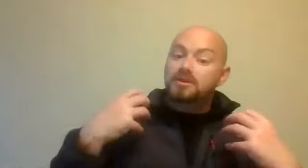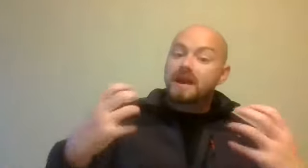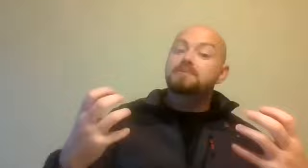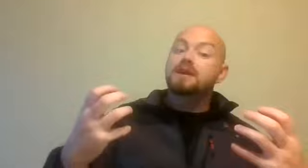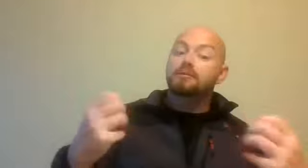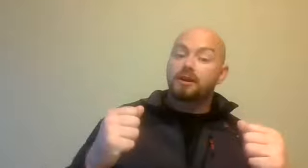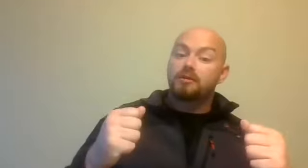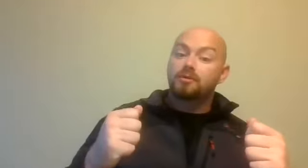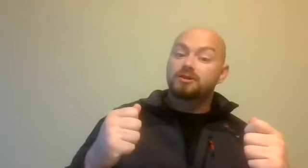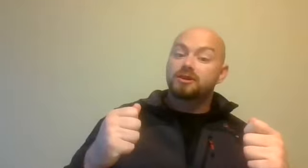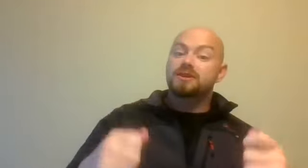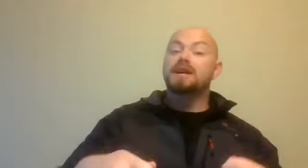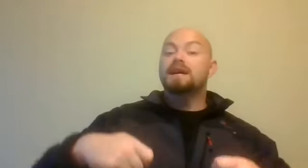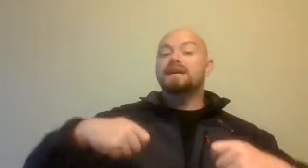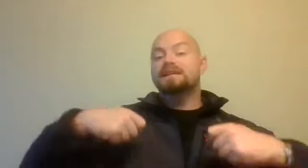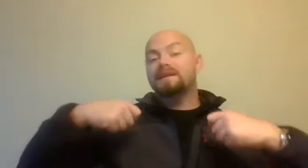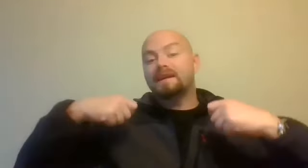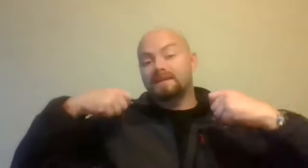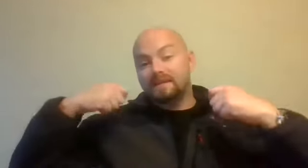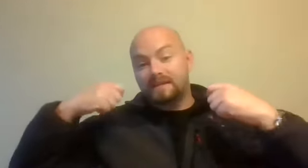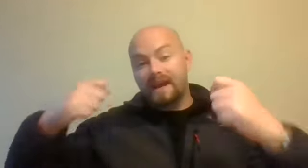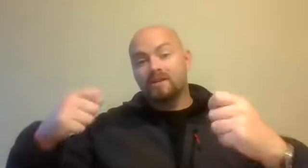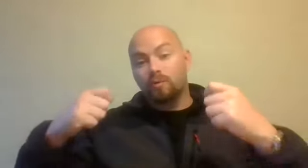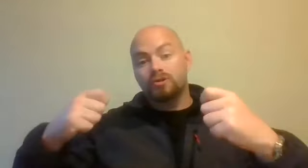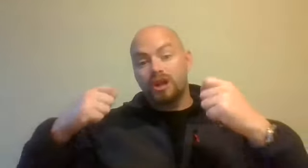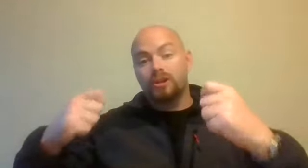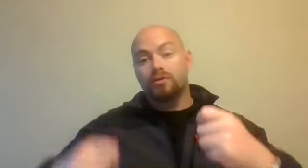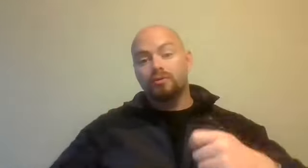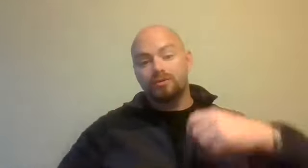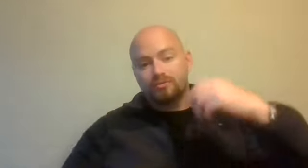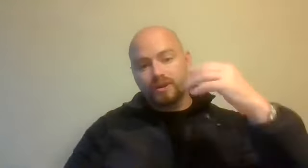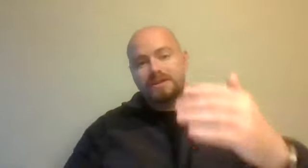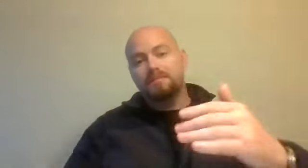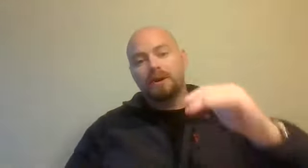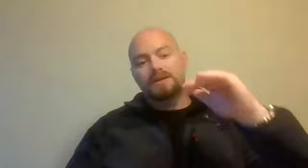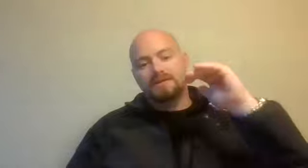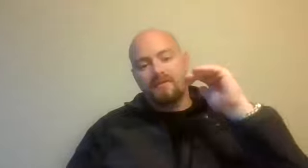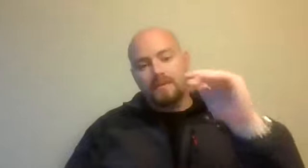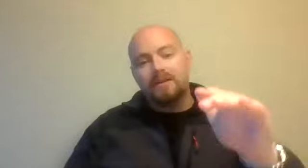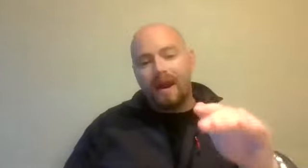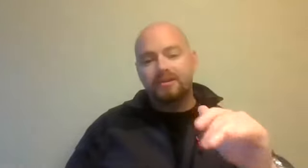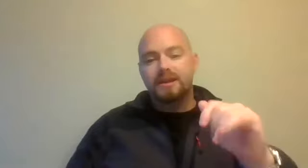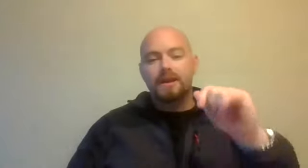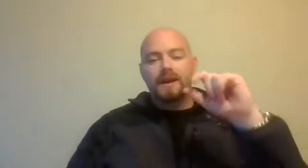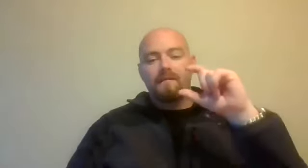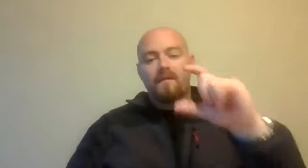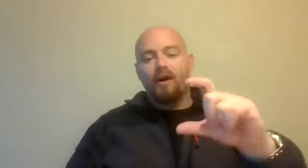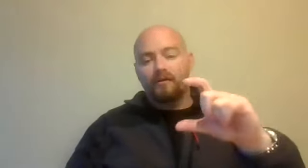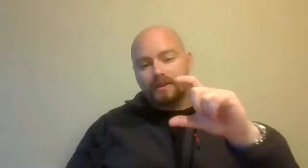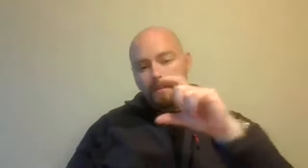perception out there now among society is that they are the ones in the news. There's a recency bias, there's a familiarity involved in